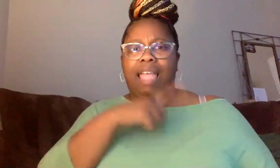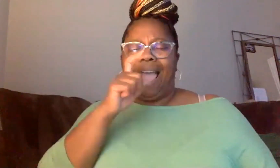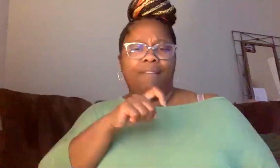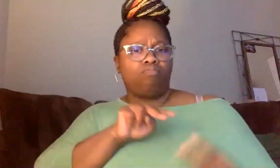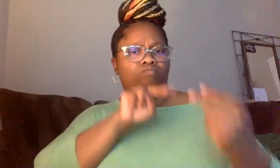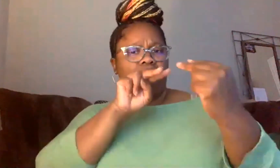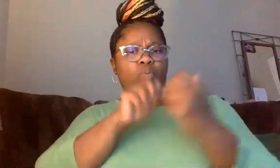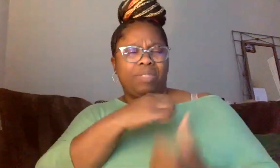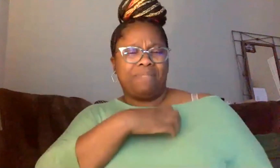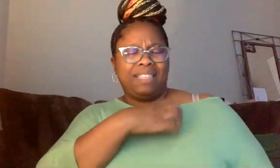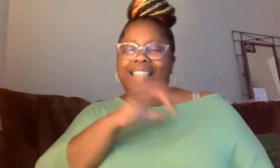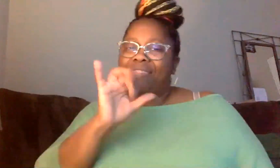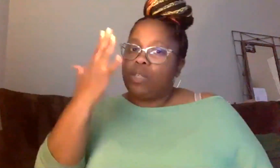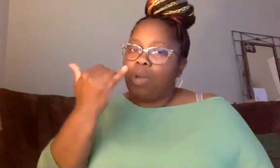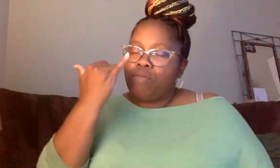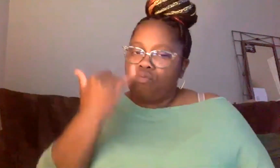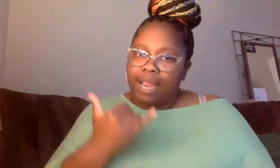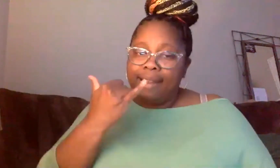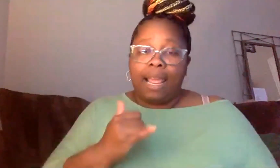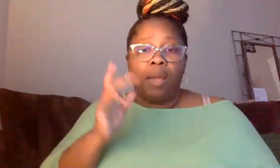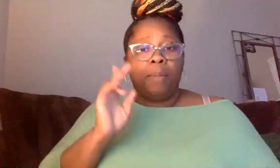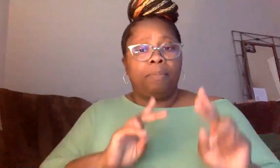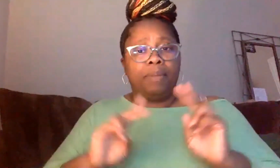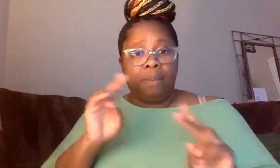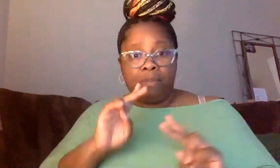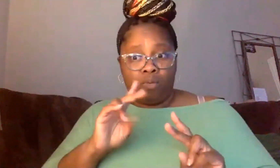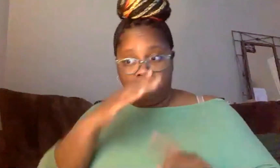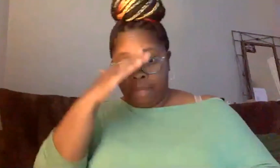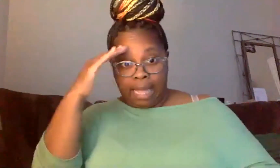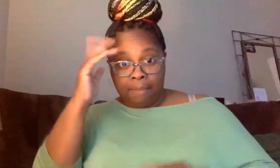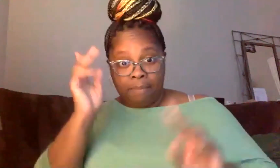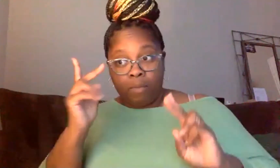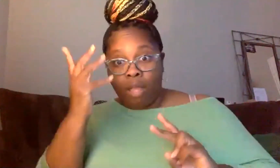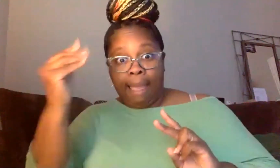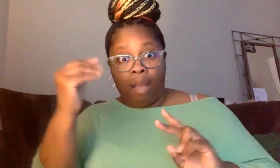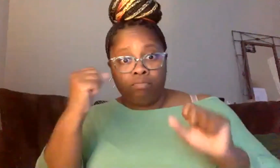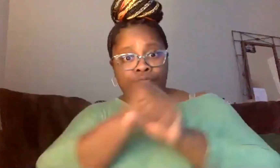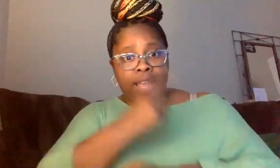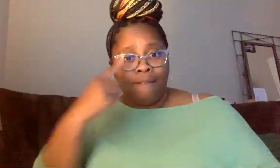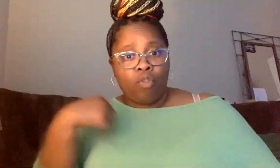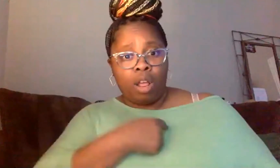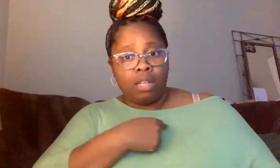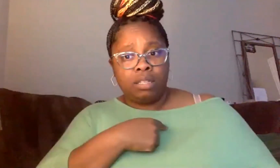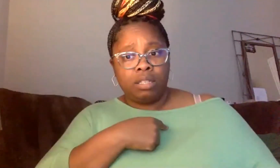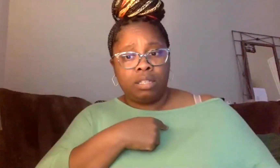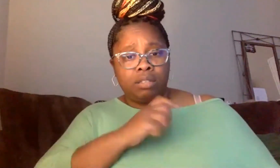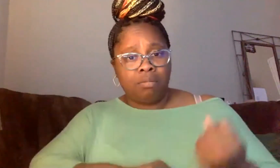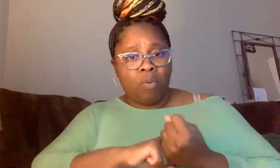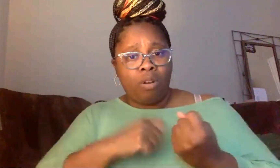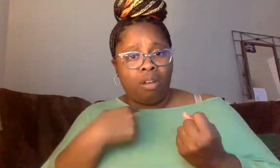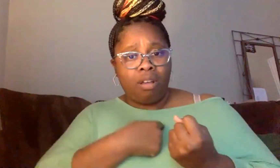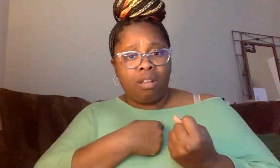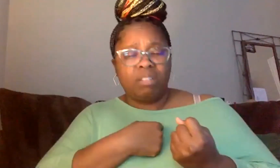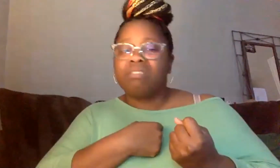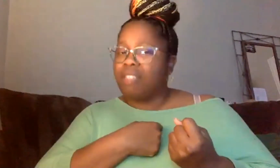police. That's why right now you guys have got to understand people who are black, people who are out there fighting for us that are allied with us, that we, we